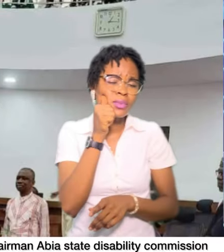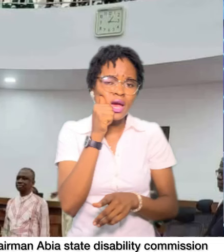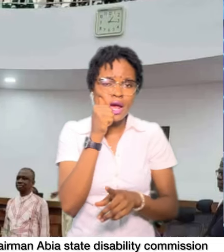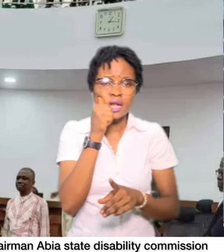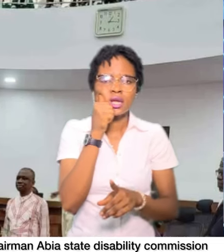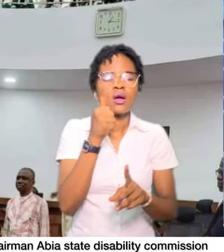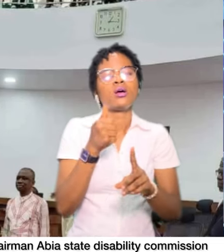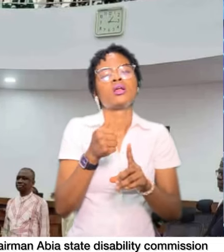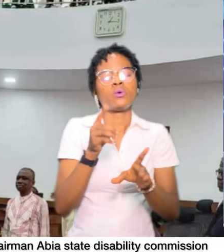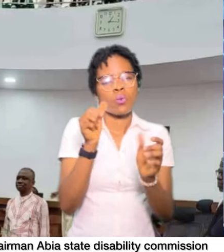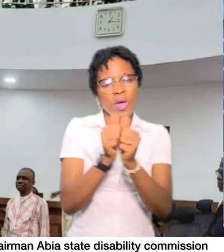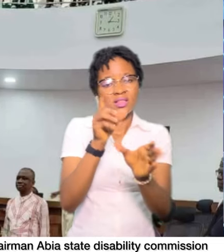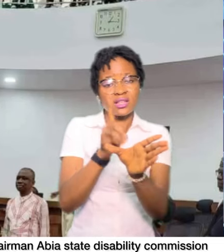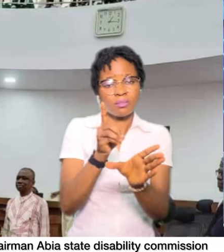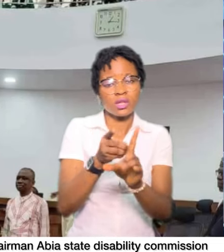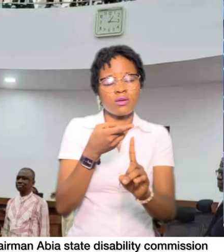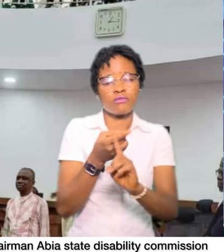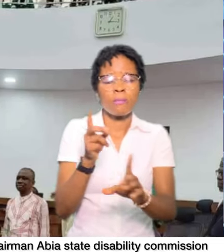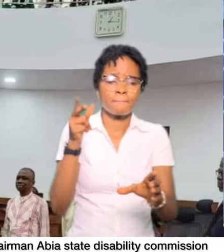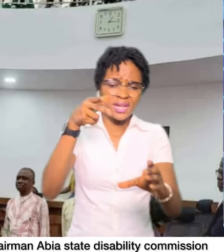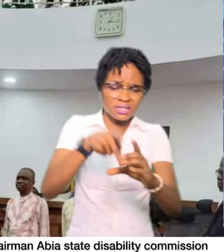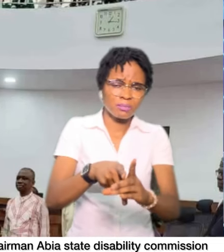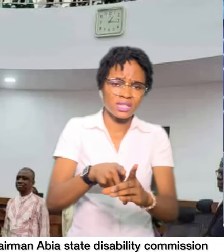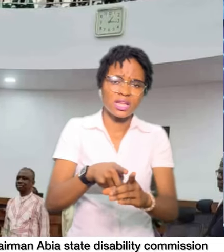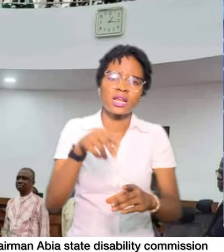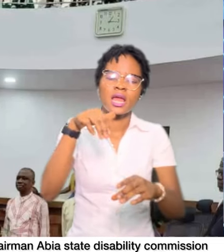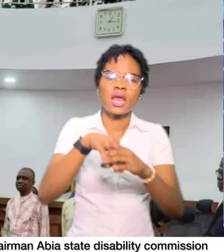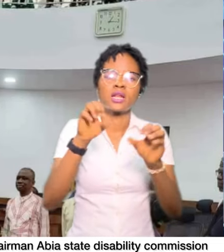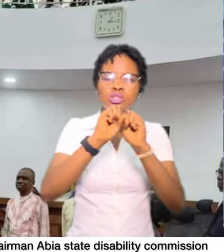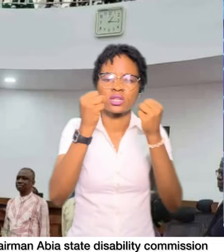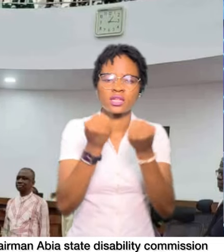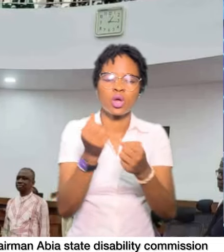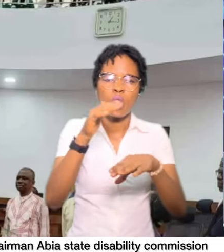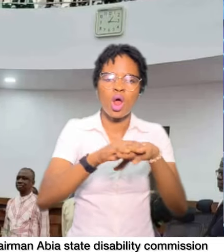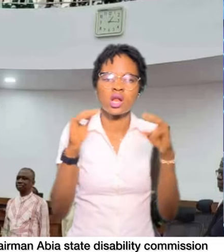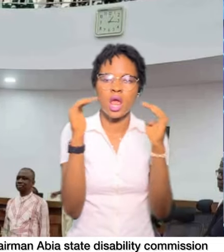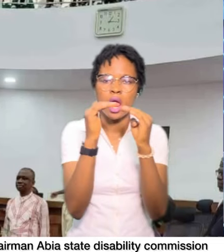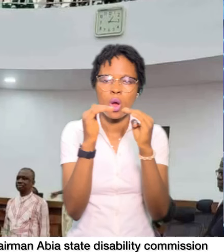participating in society on equal basis.